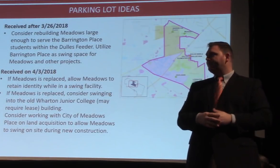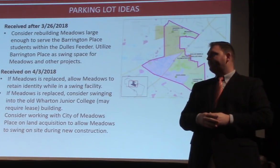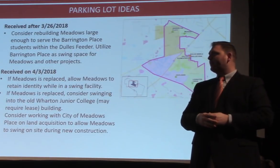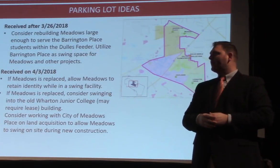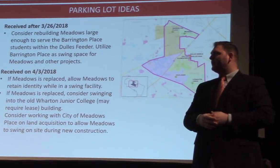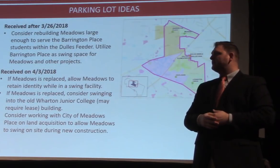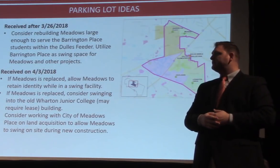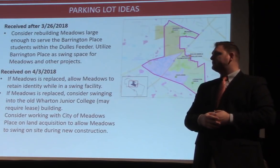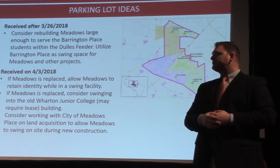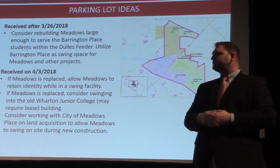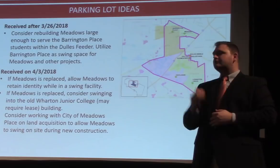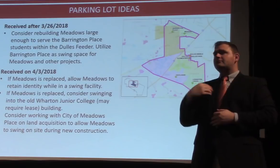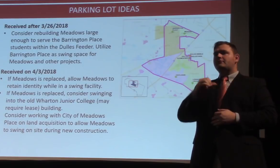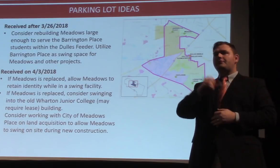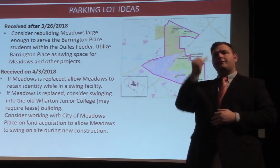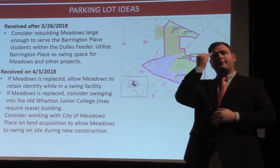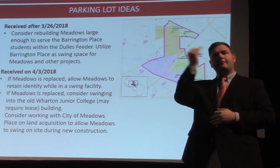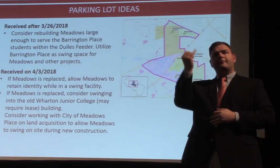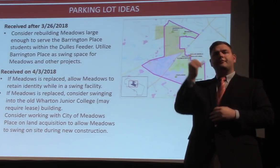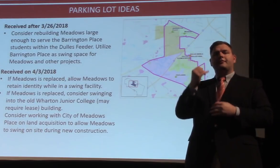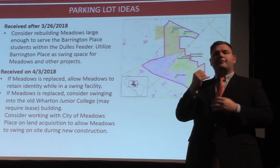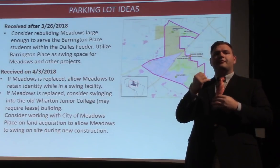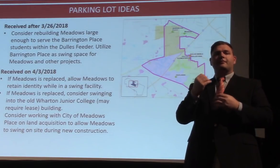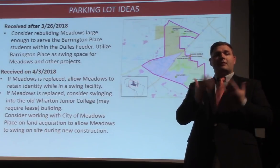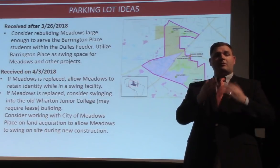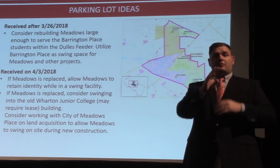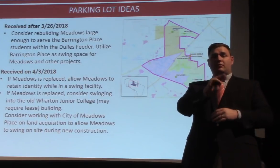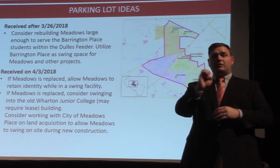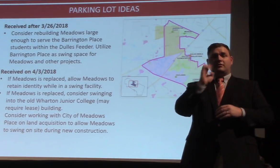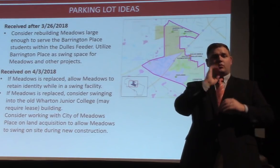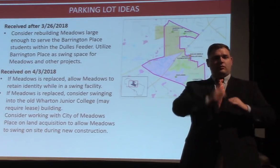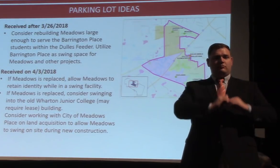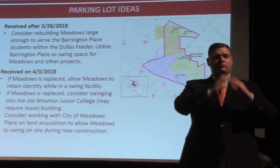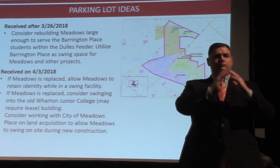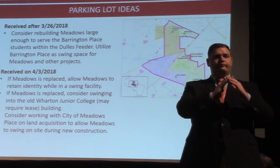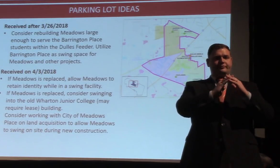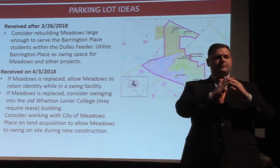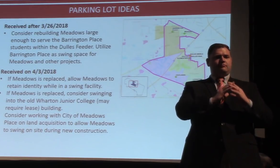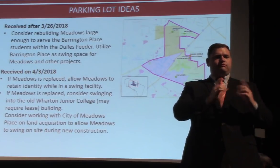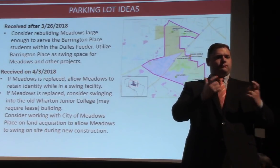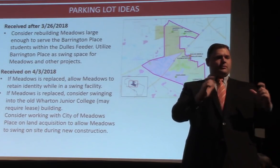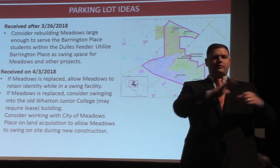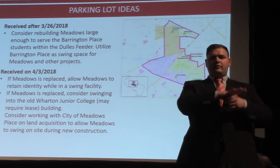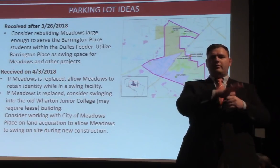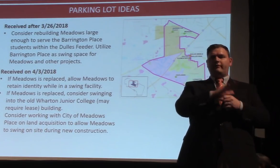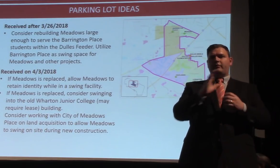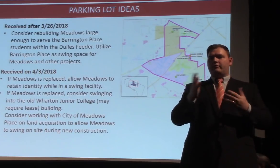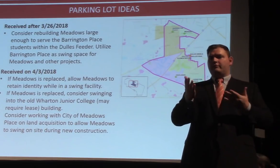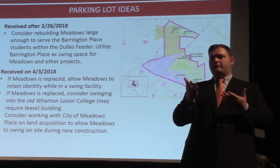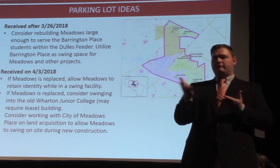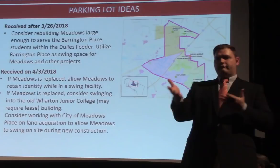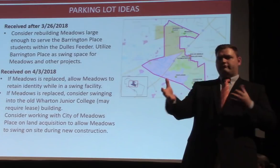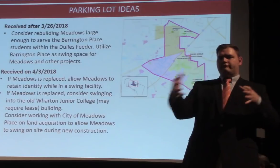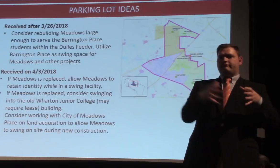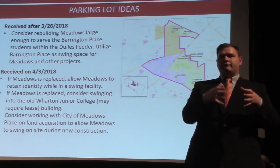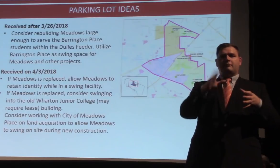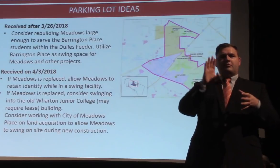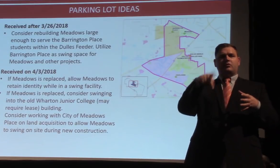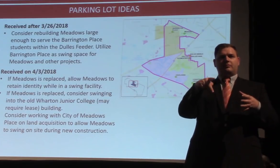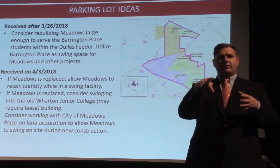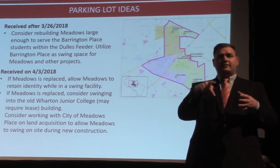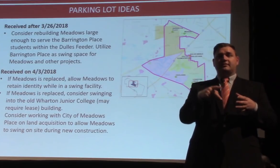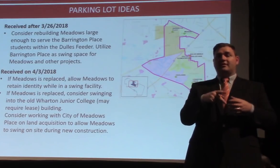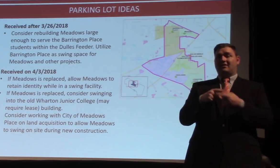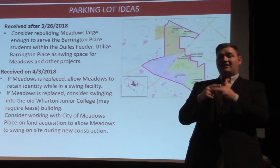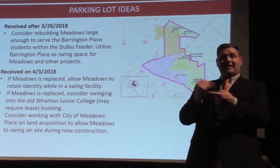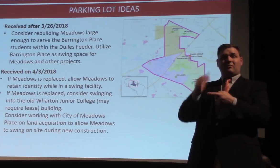Another idea that we have here is consider building Meadows large enough to serve Barrington Place students within the Dulles feeder pattern. And then utilize Barrington